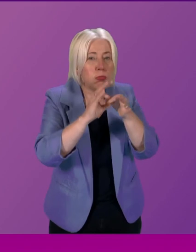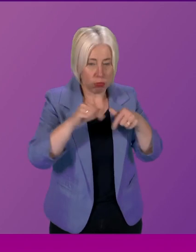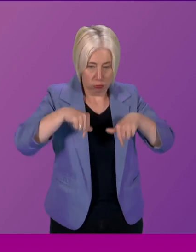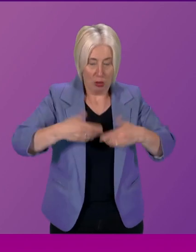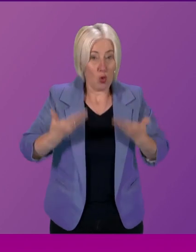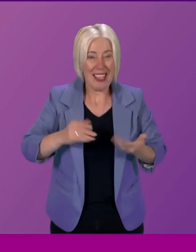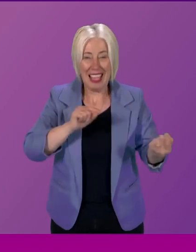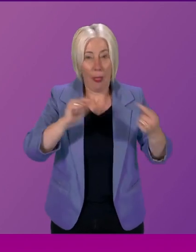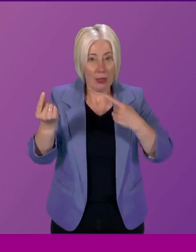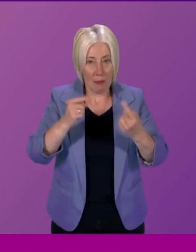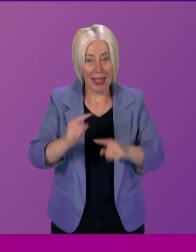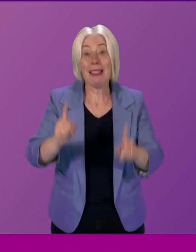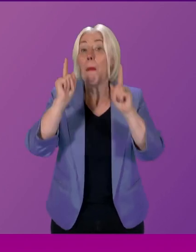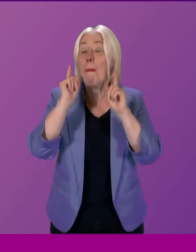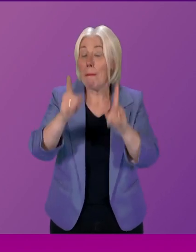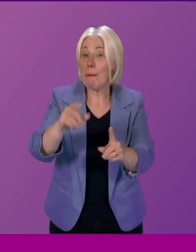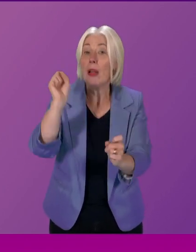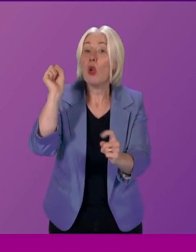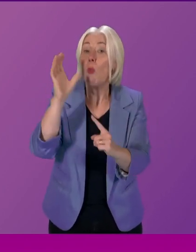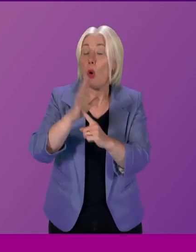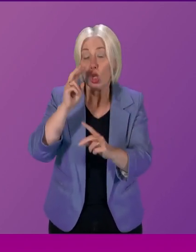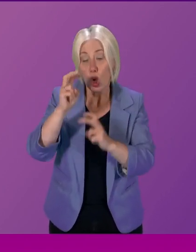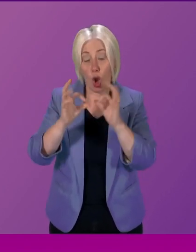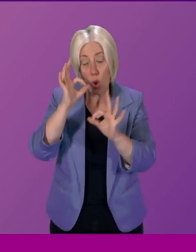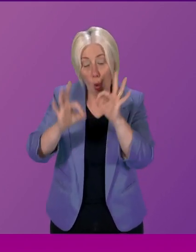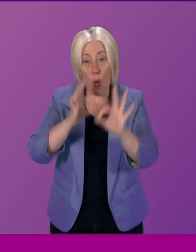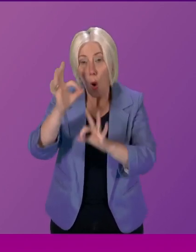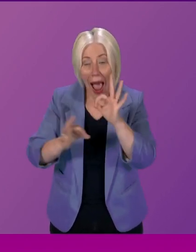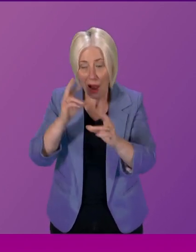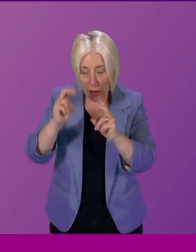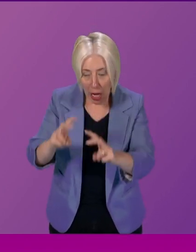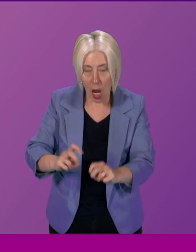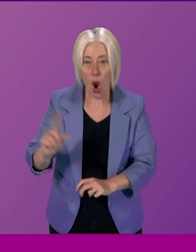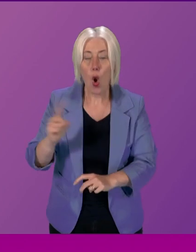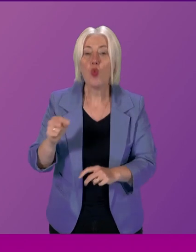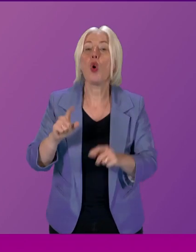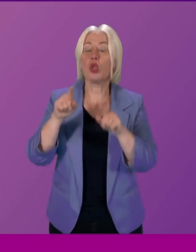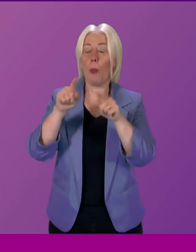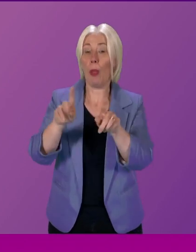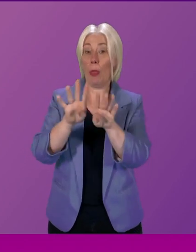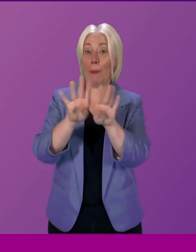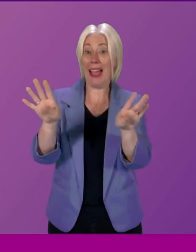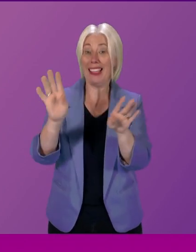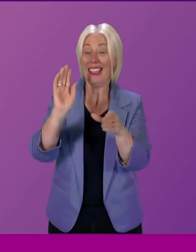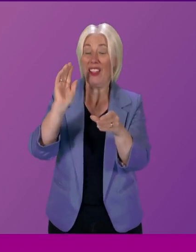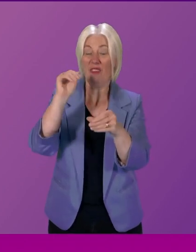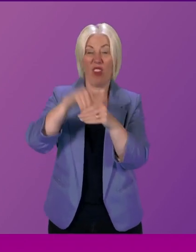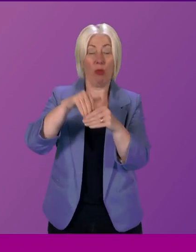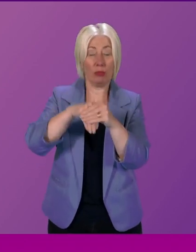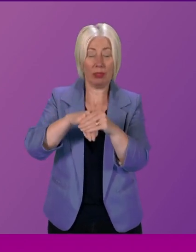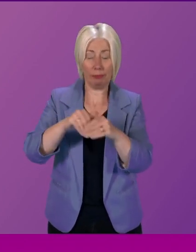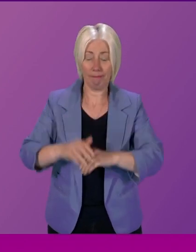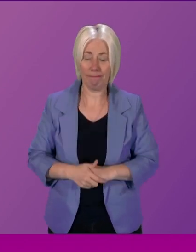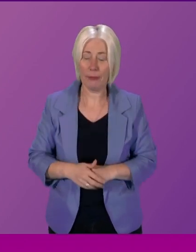however the most important aspect of the inquiry has been the citizens panel on participation I was pleased